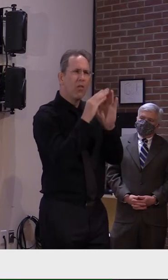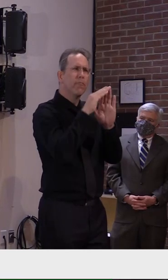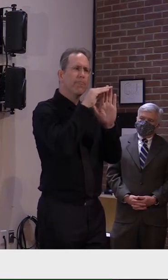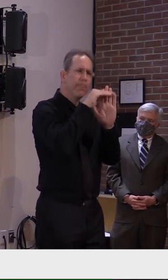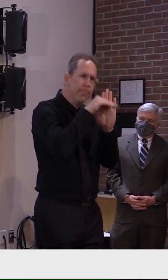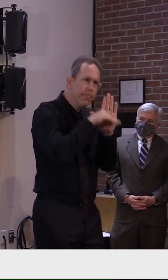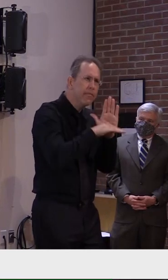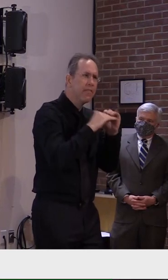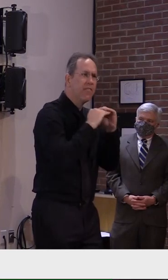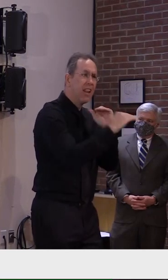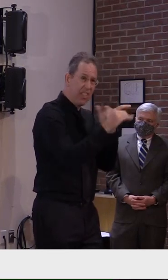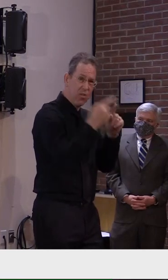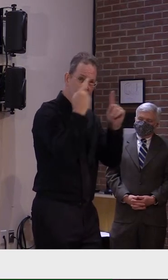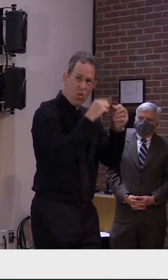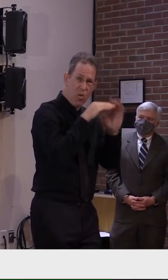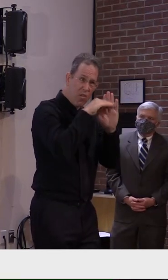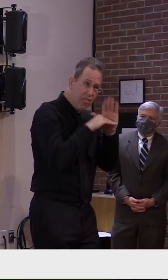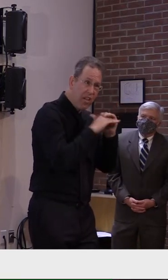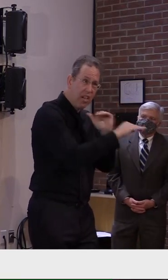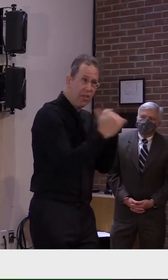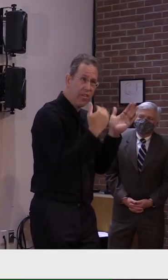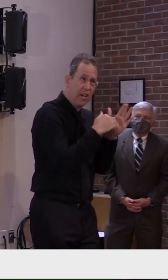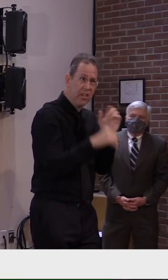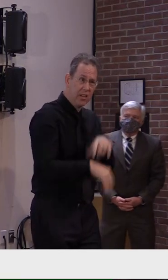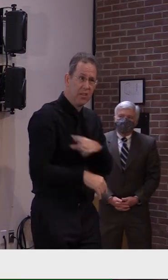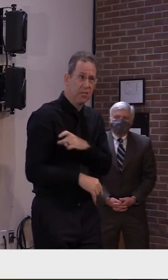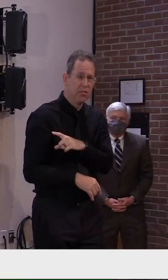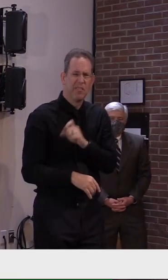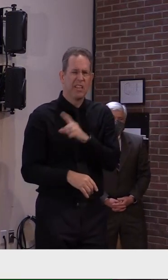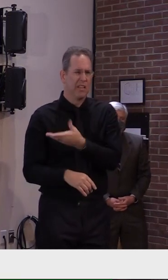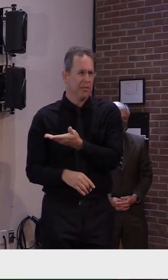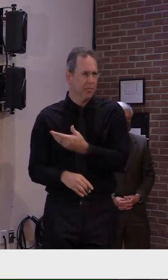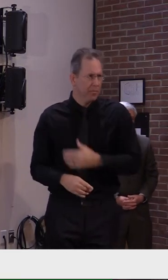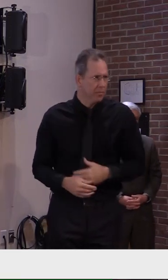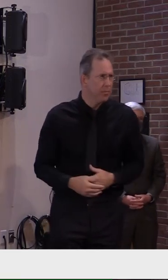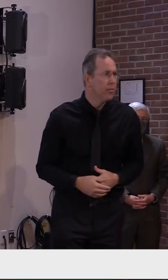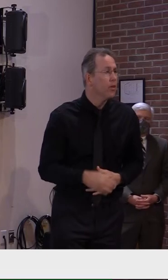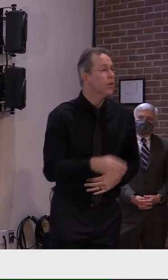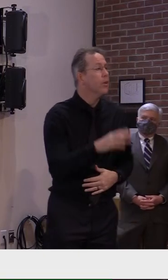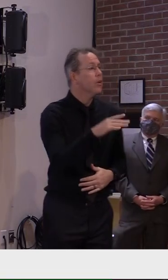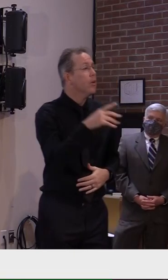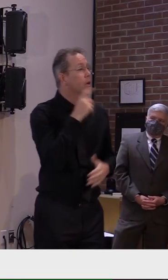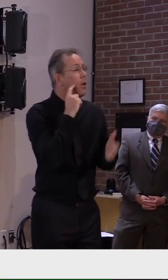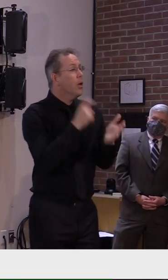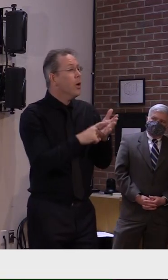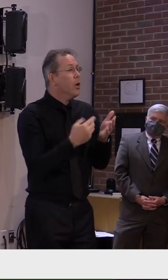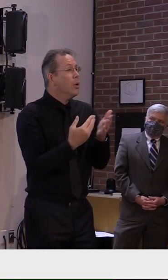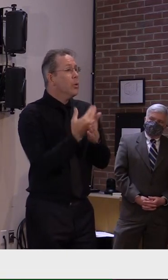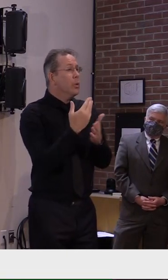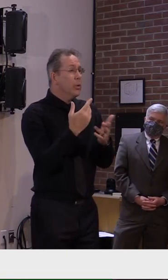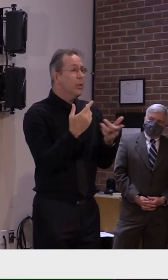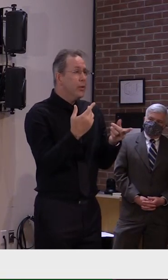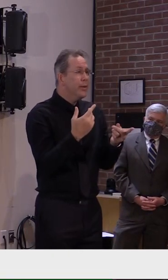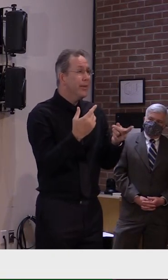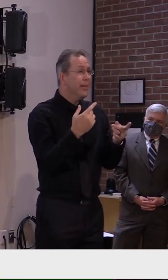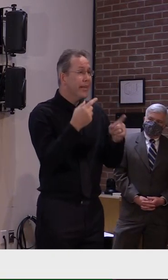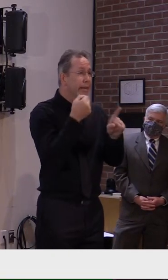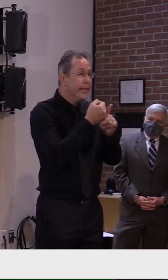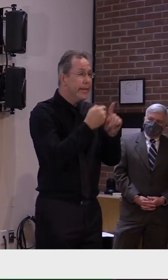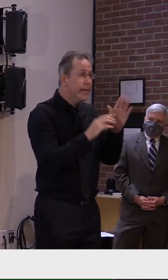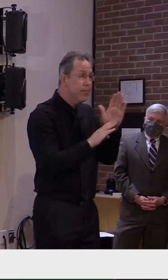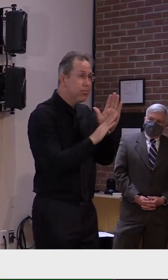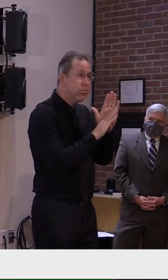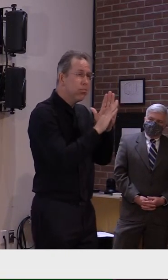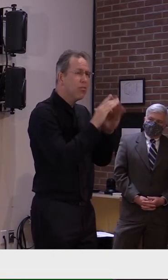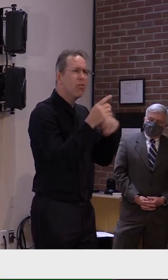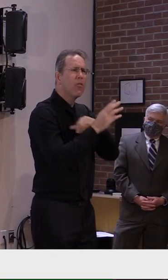thing about this curve that we're in now is the rapidity with which those changes occur. Not only Vermont-wide,